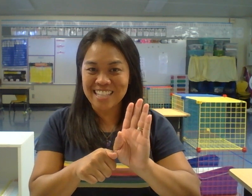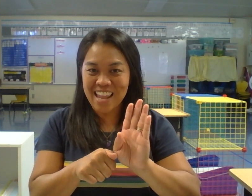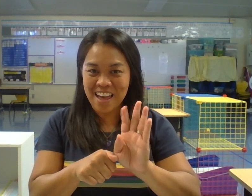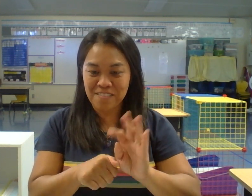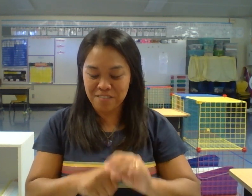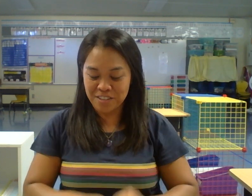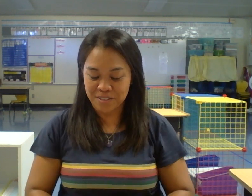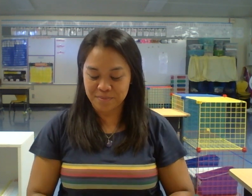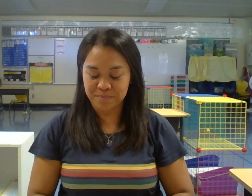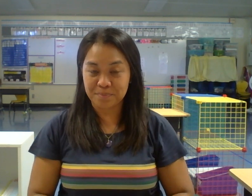left.